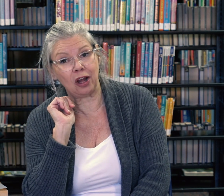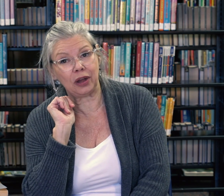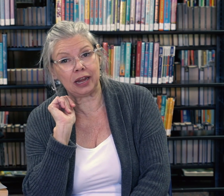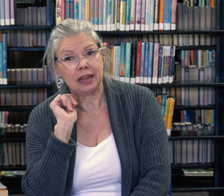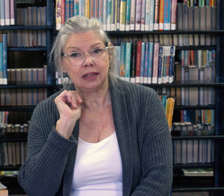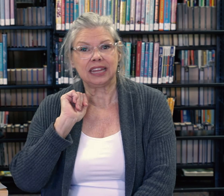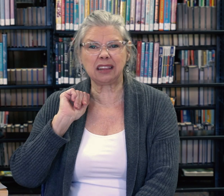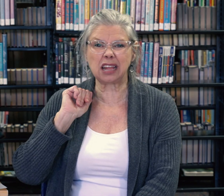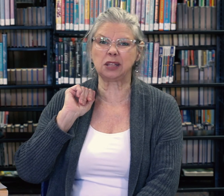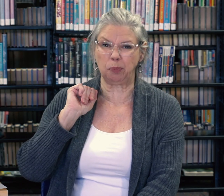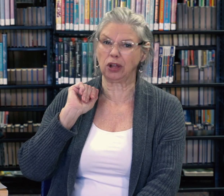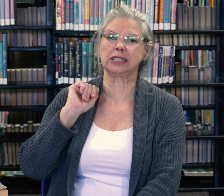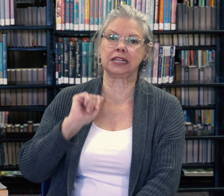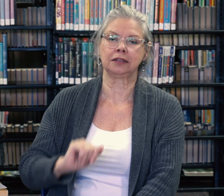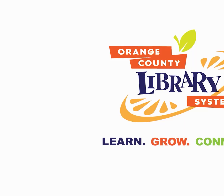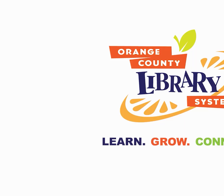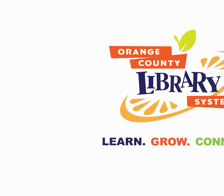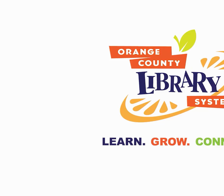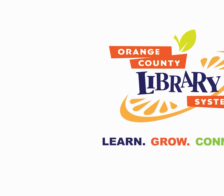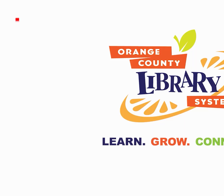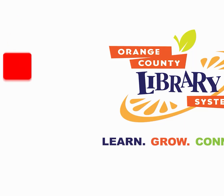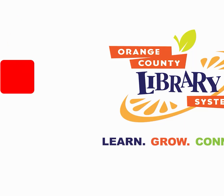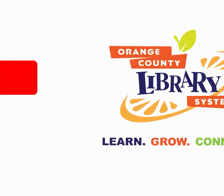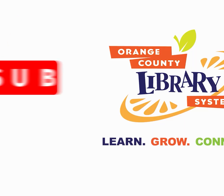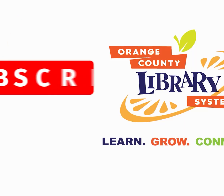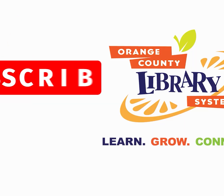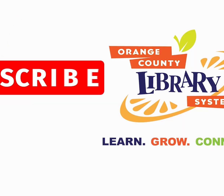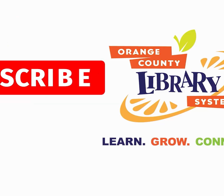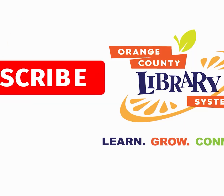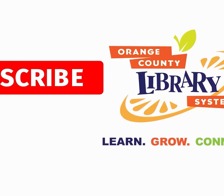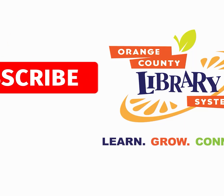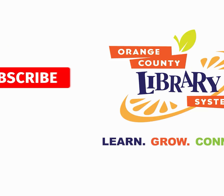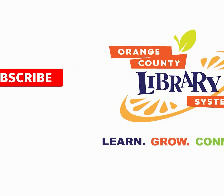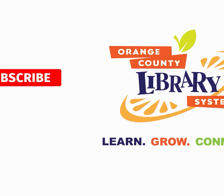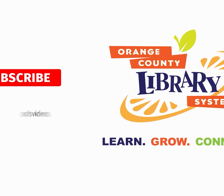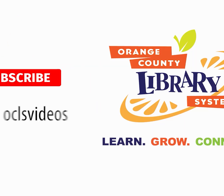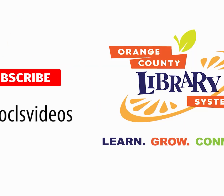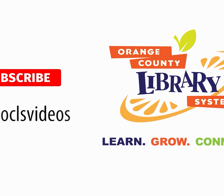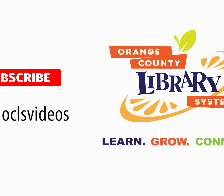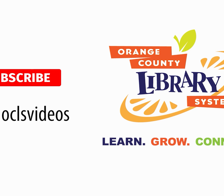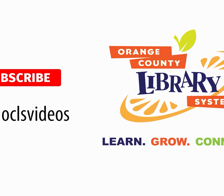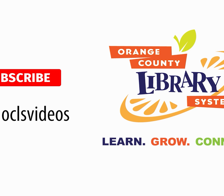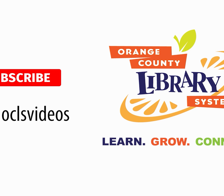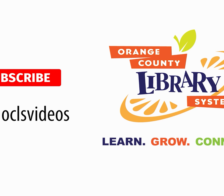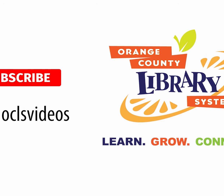get lots of books thanks for watching subscribe to our youtube channel to be the first to find out when we have new fun and